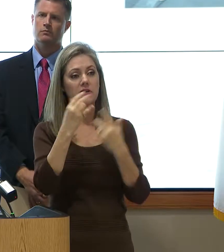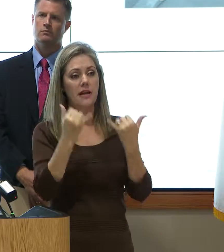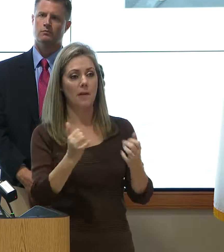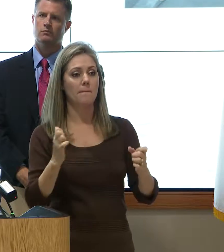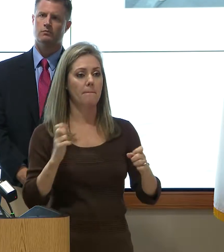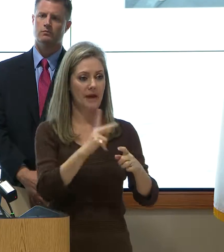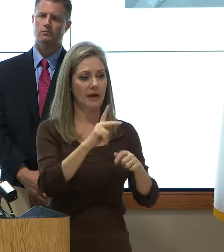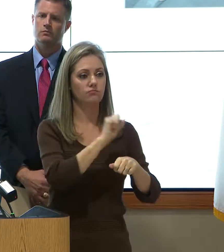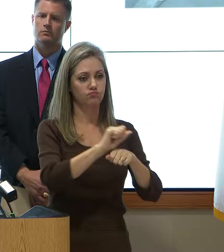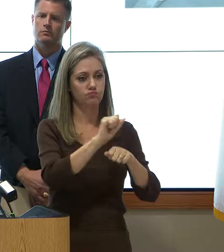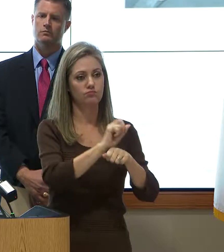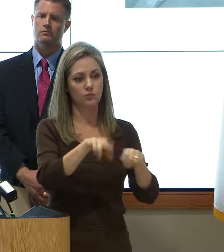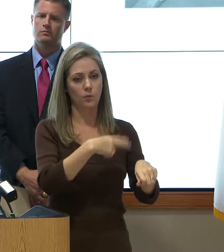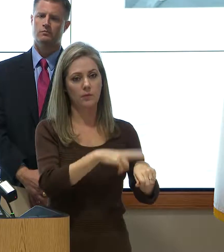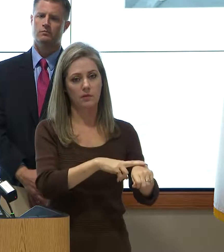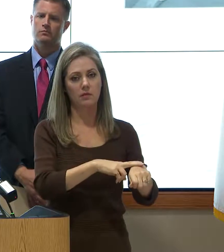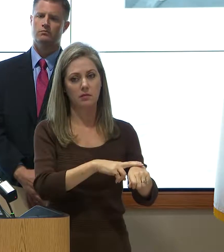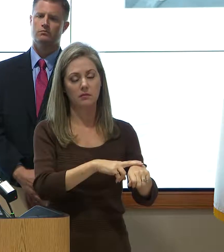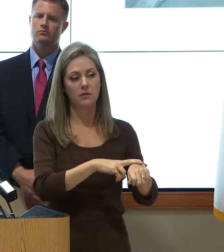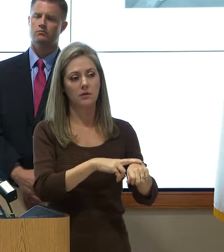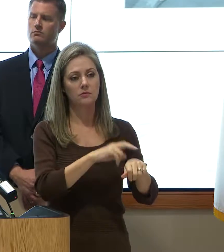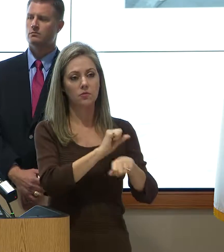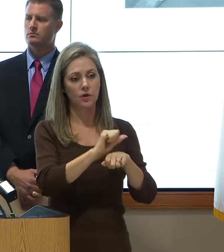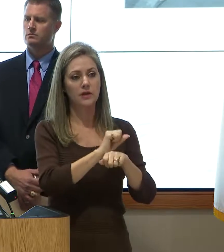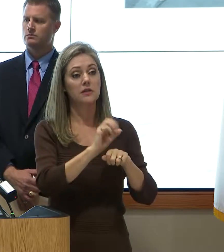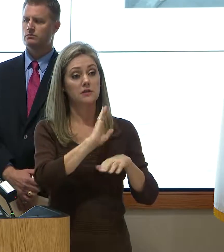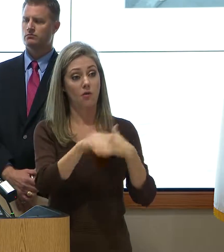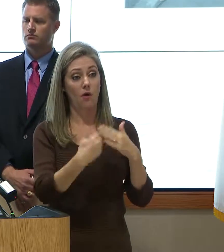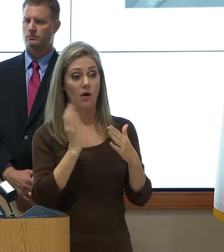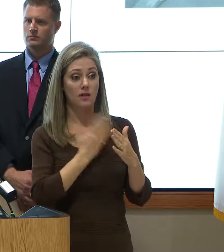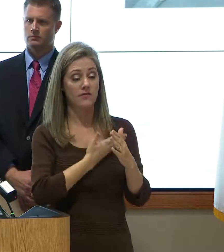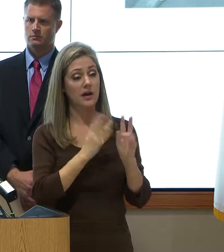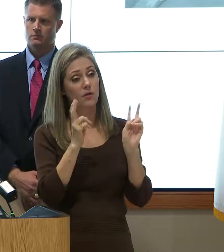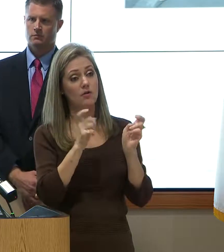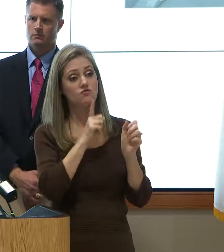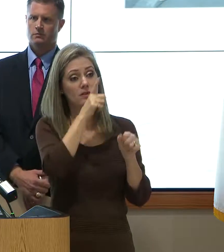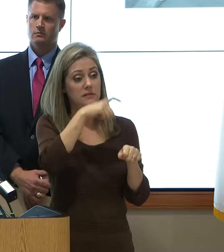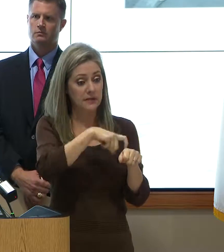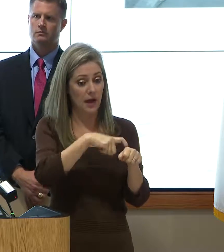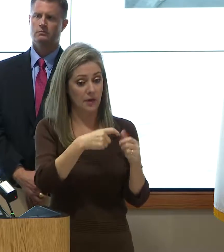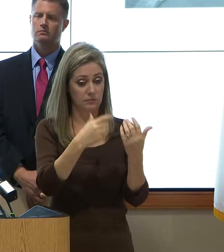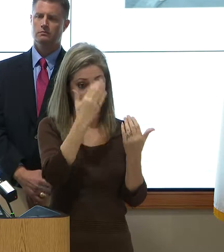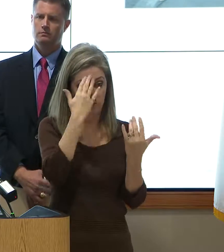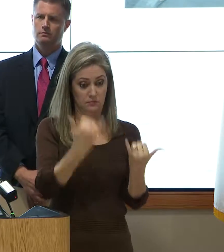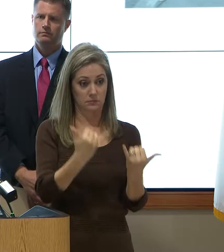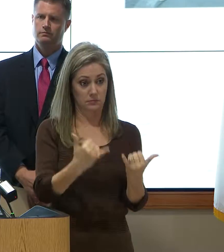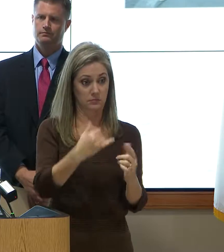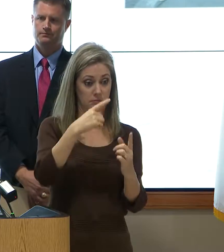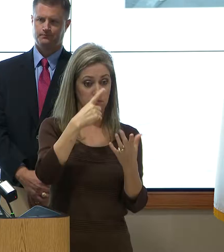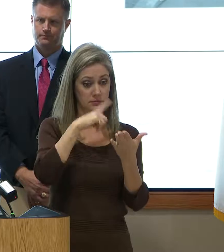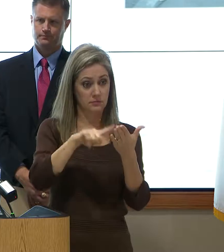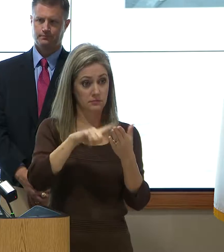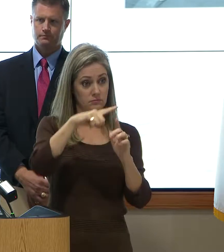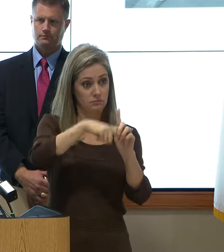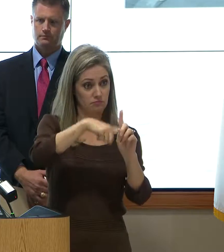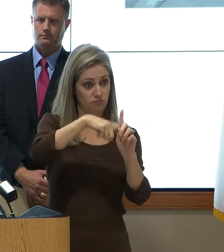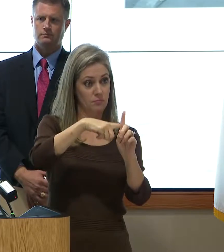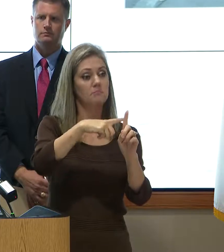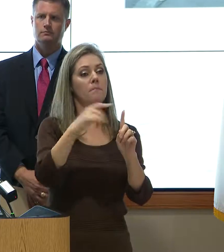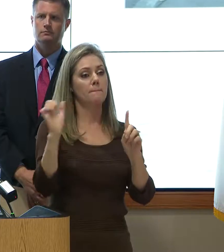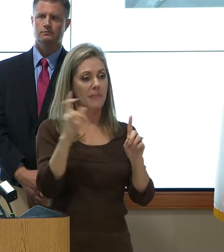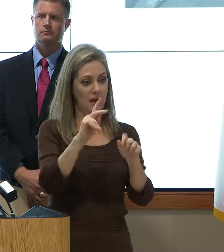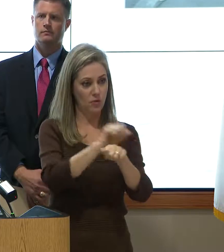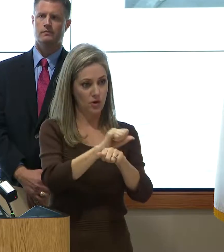to operation. So all of our real-time flood warning monitoring equipment is back in operation in the county. It is